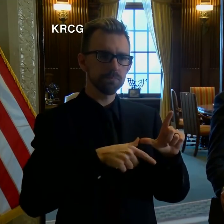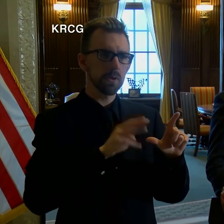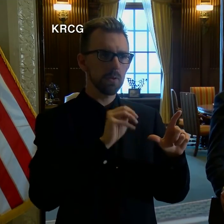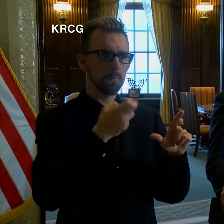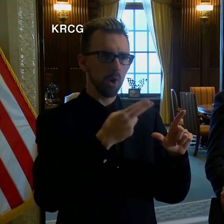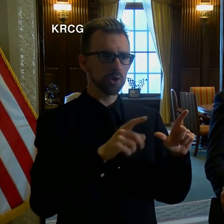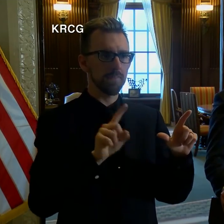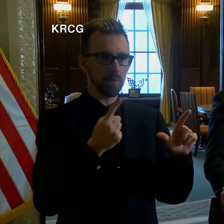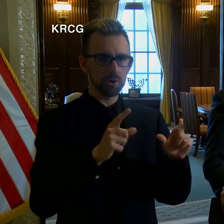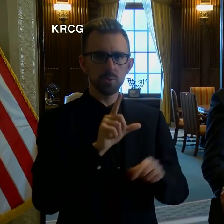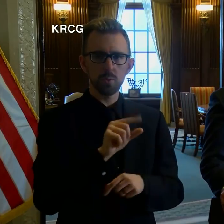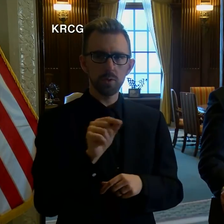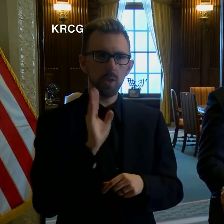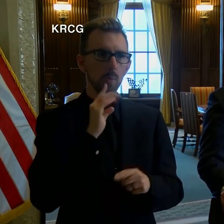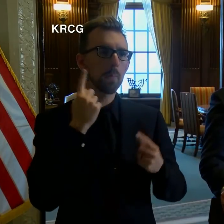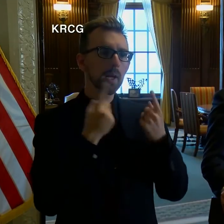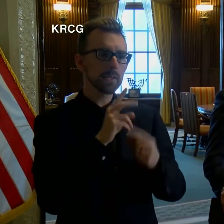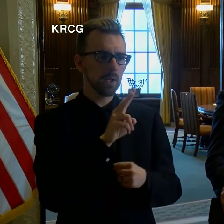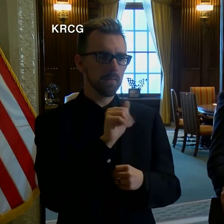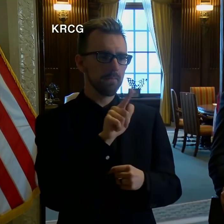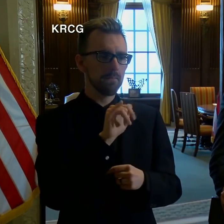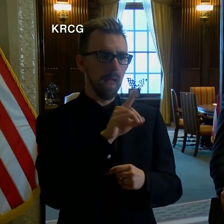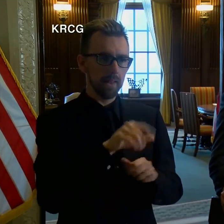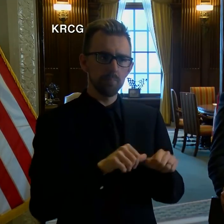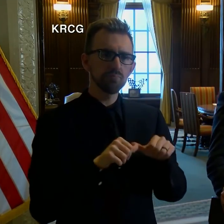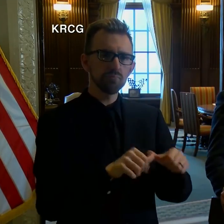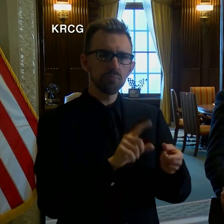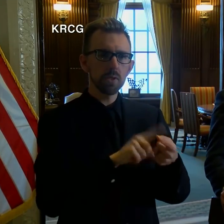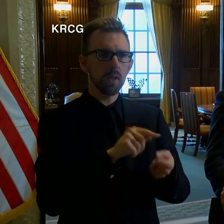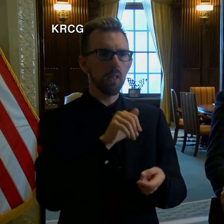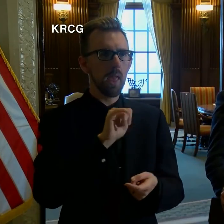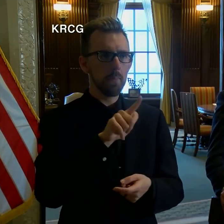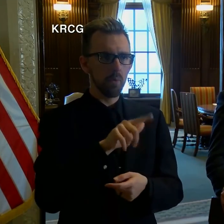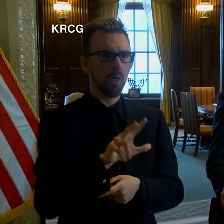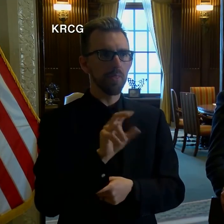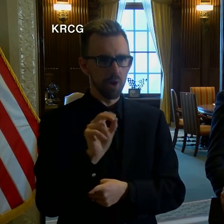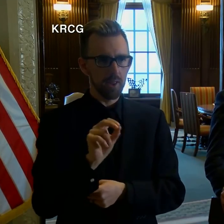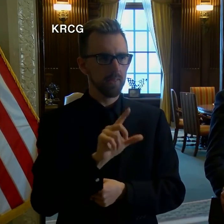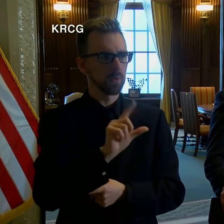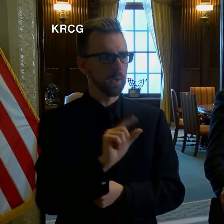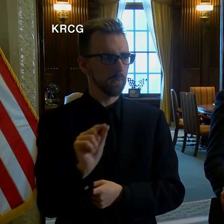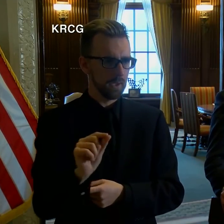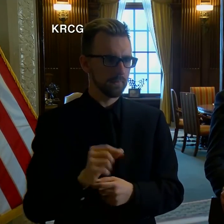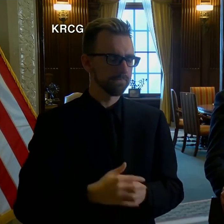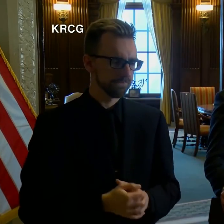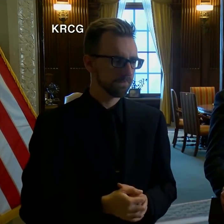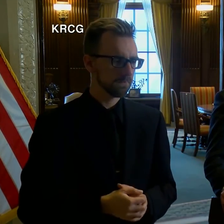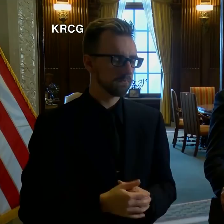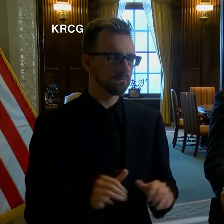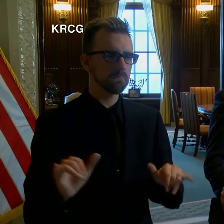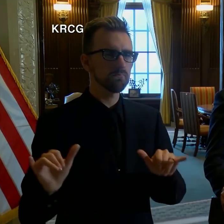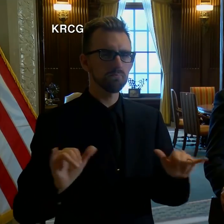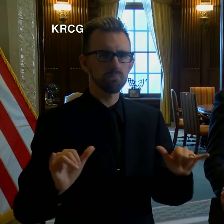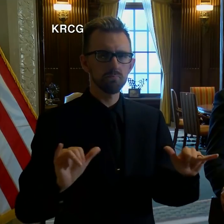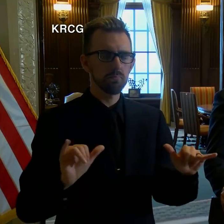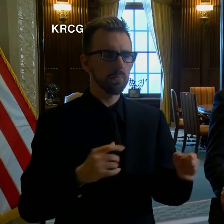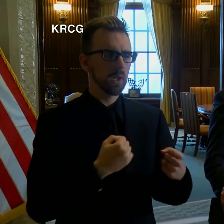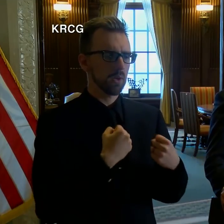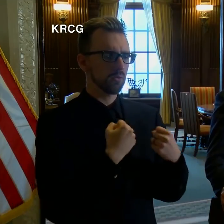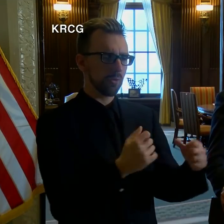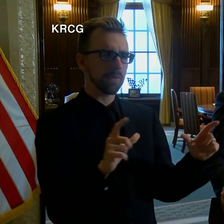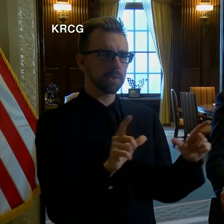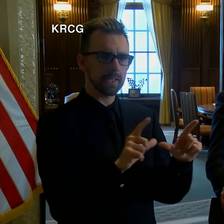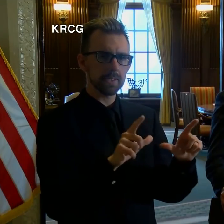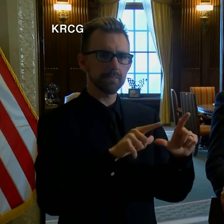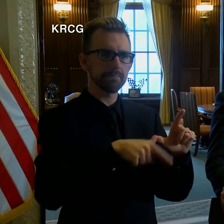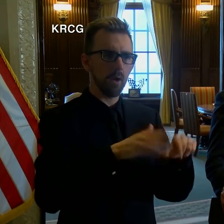2020 will be considered valid until April 30th of 2020. Similarly, a driver's license